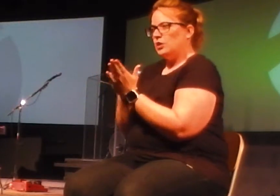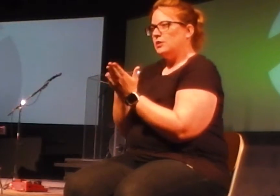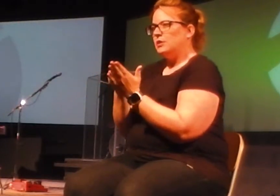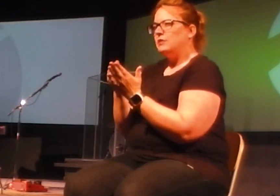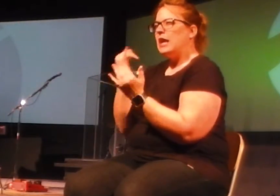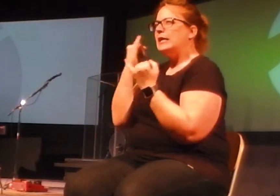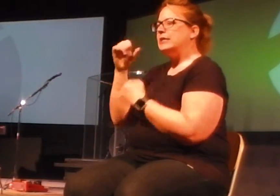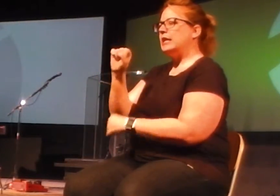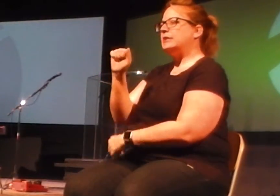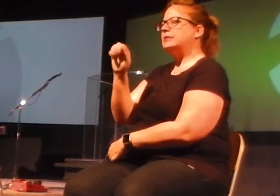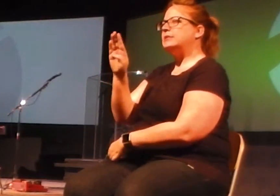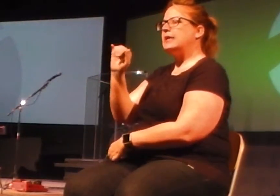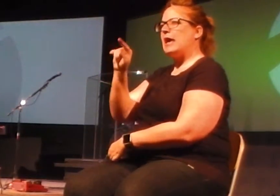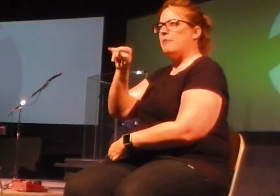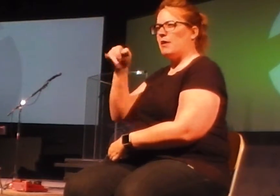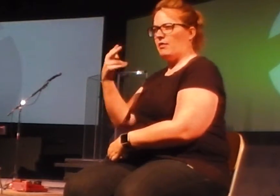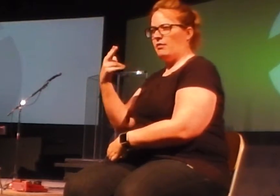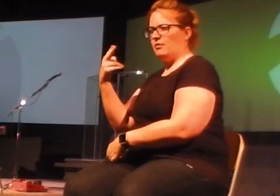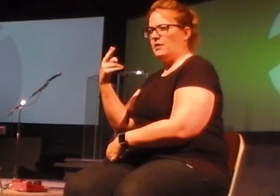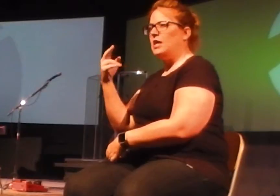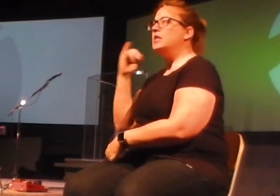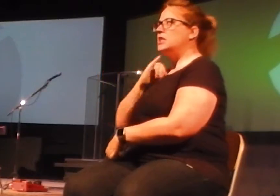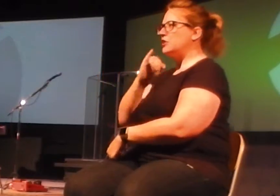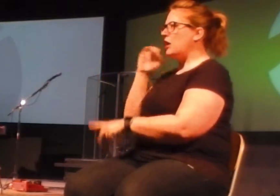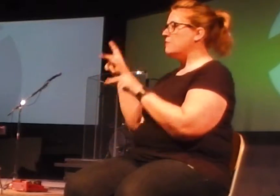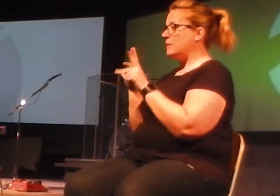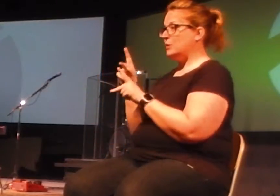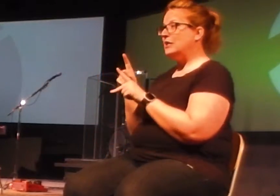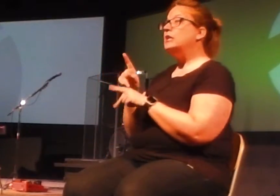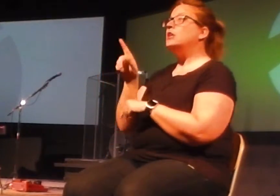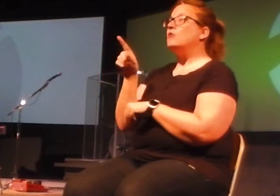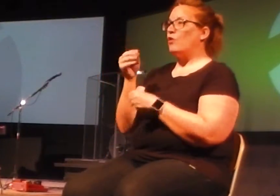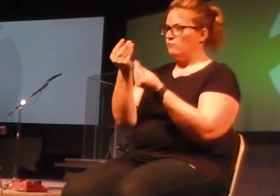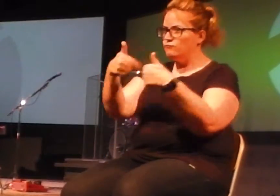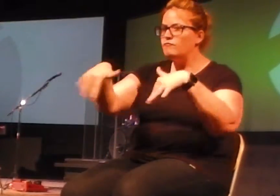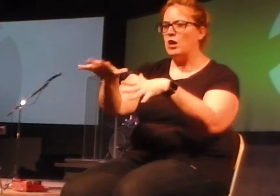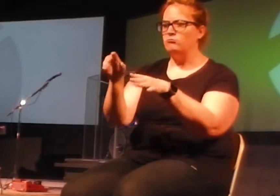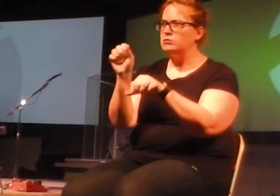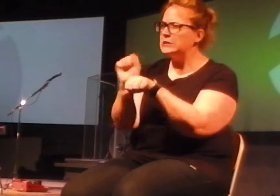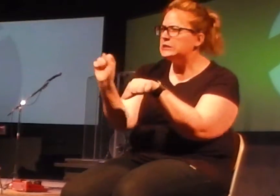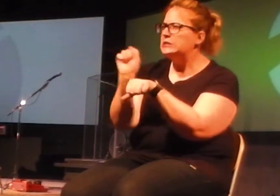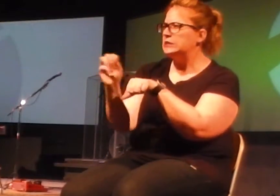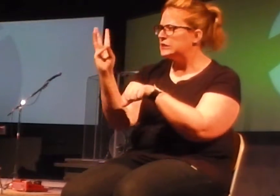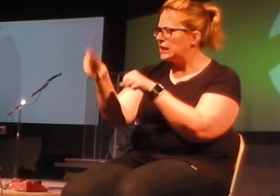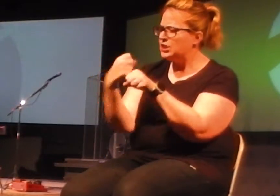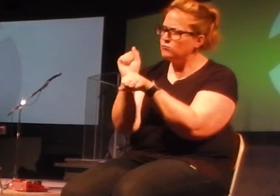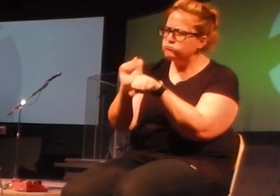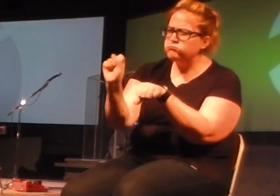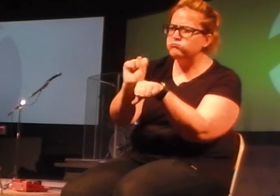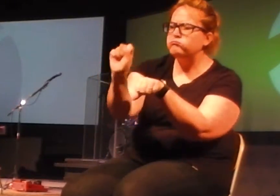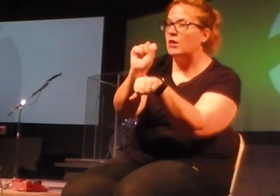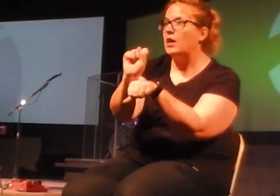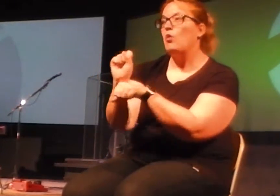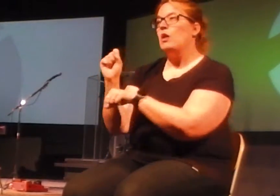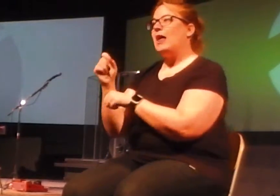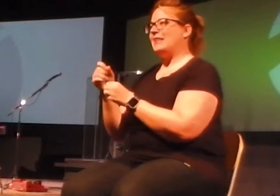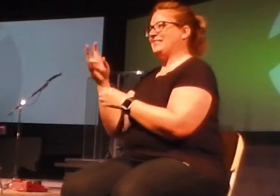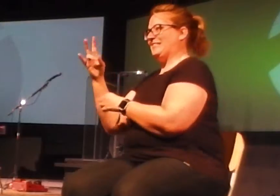Israelites in the Old Testament were asked for six years to work, and in the seventh year, they would let the land lie fallow, and that was the sabbatical